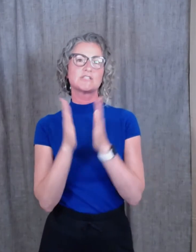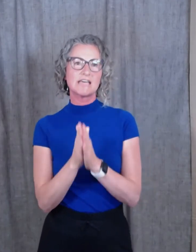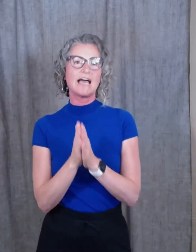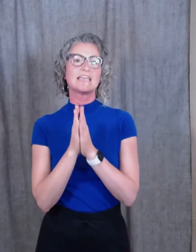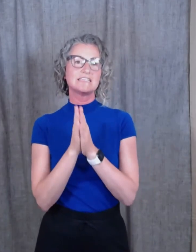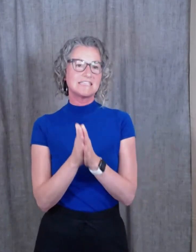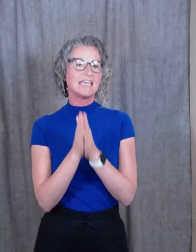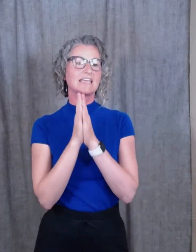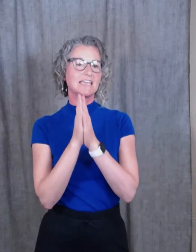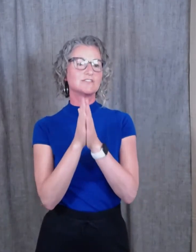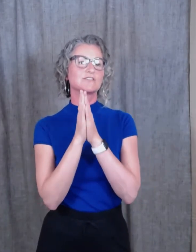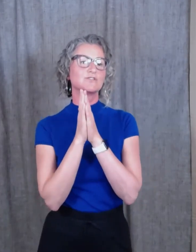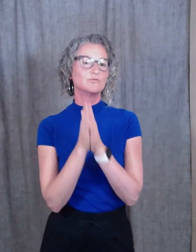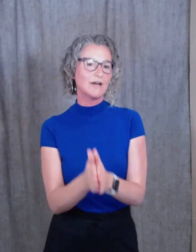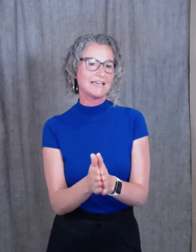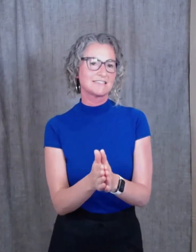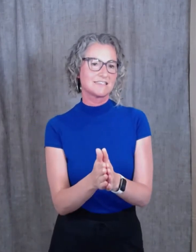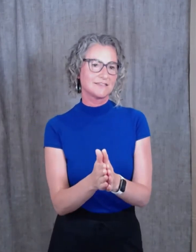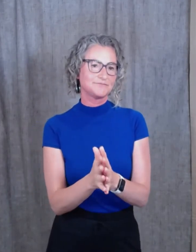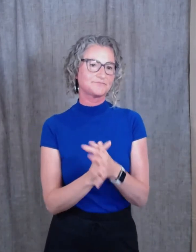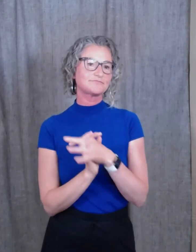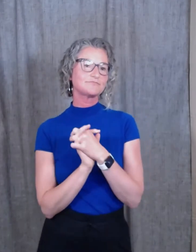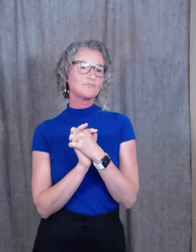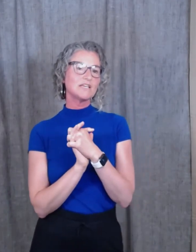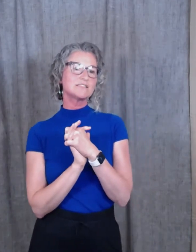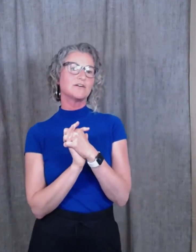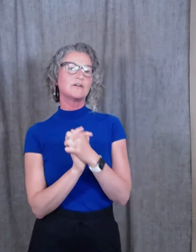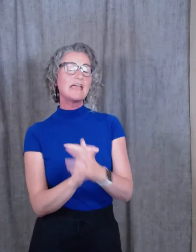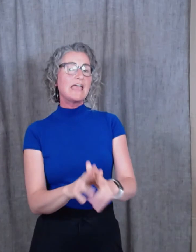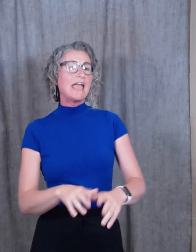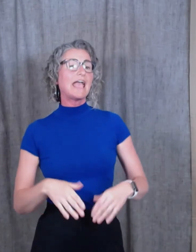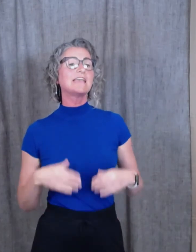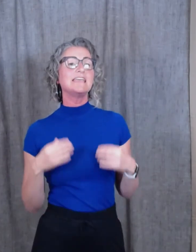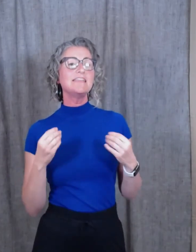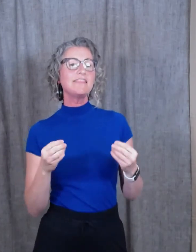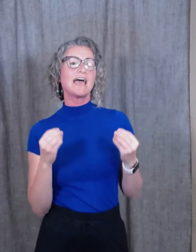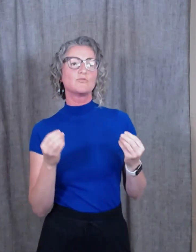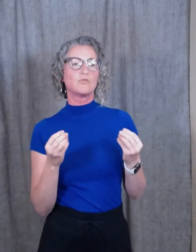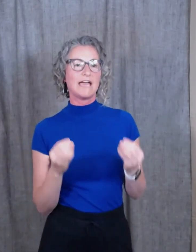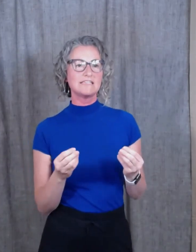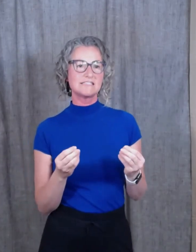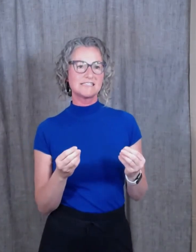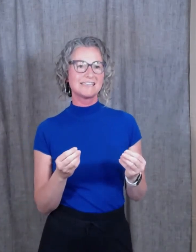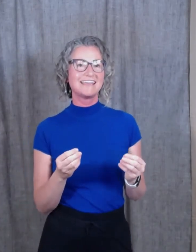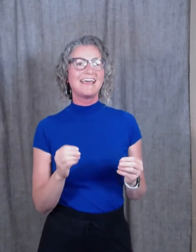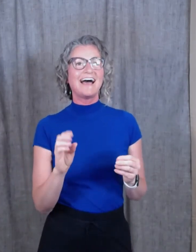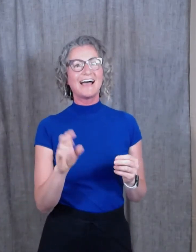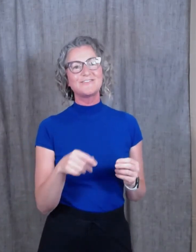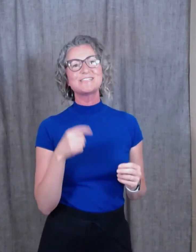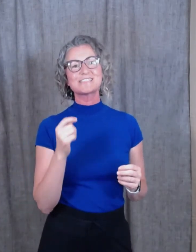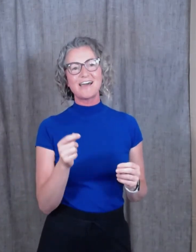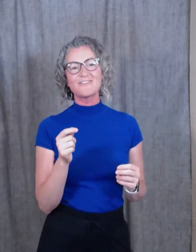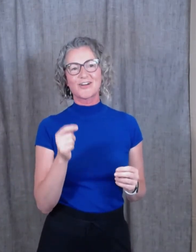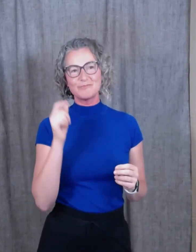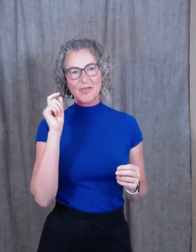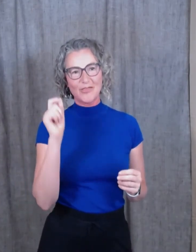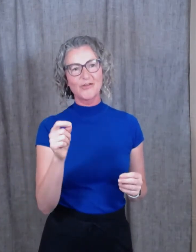I can take is to rest. So and in that rest, I've discovered the third